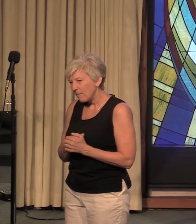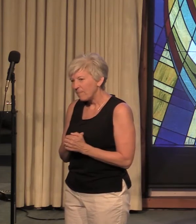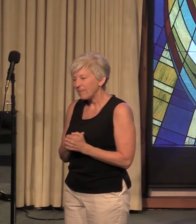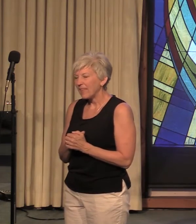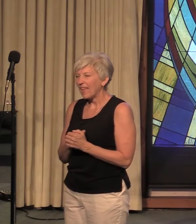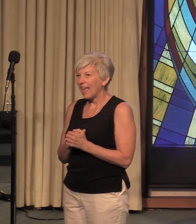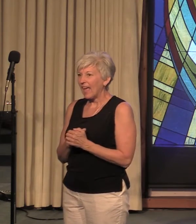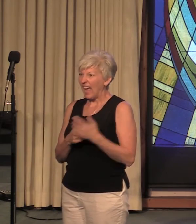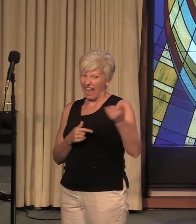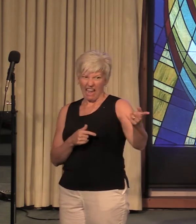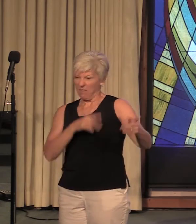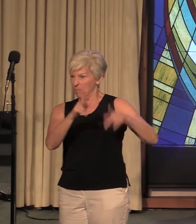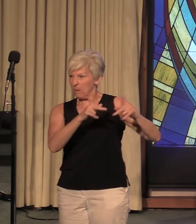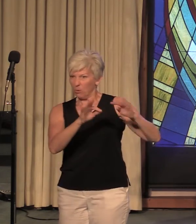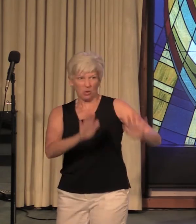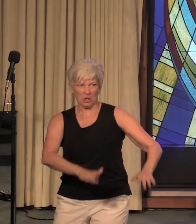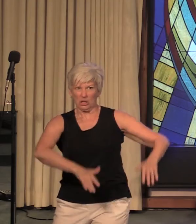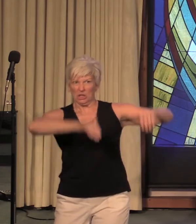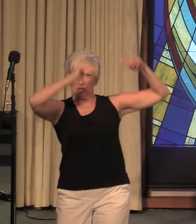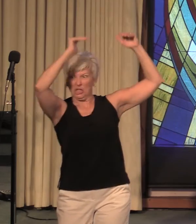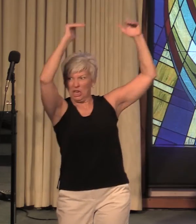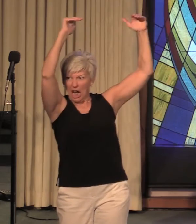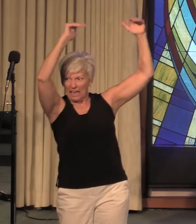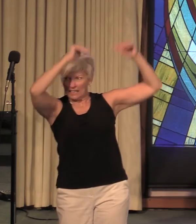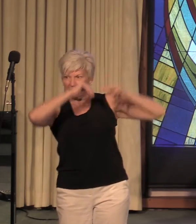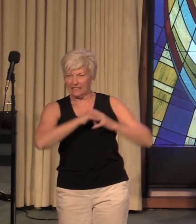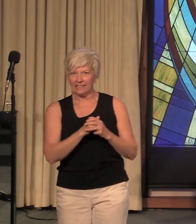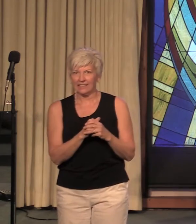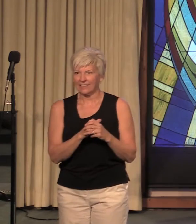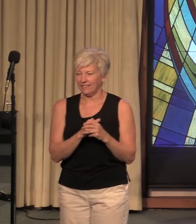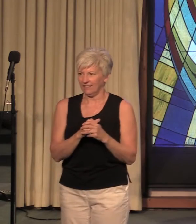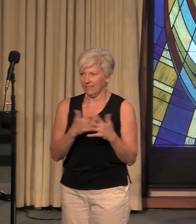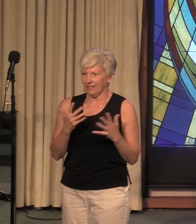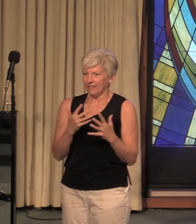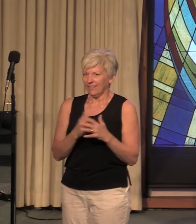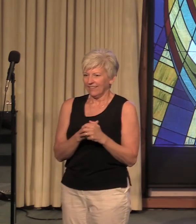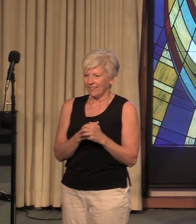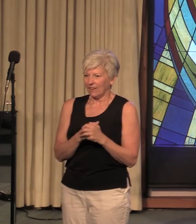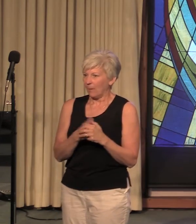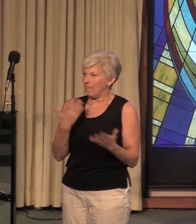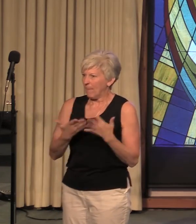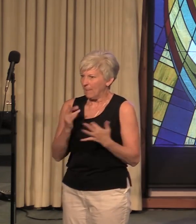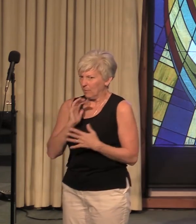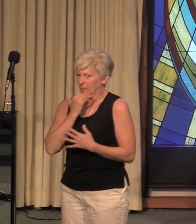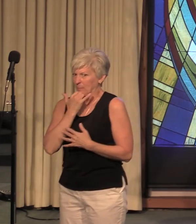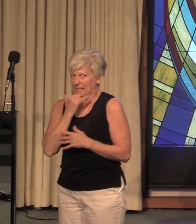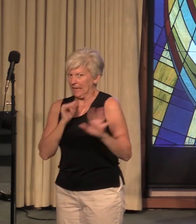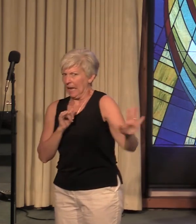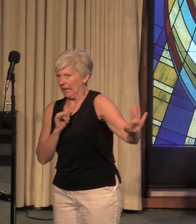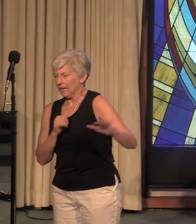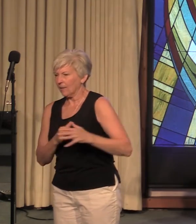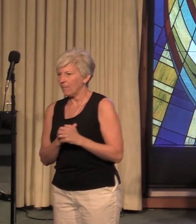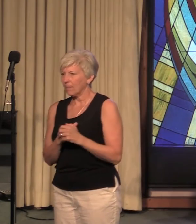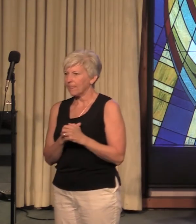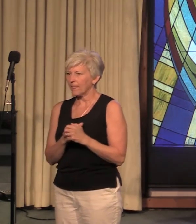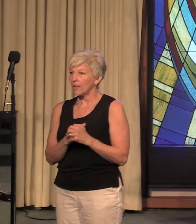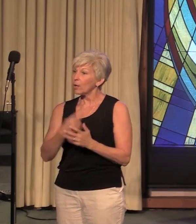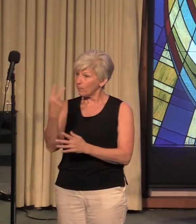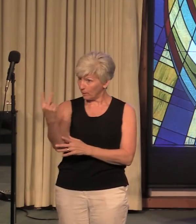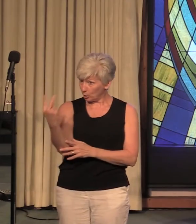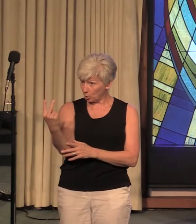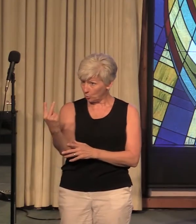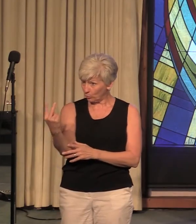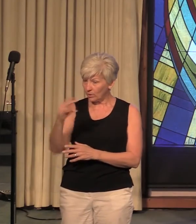and that the people were giants and you know maybe it was a mistake that they had gone there two guys